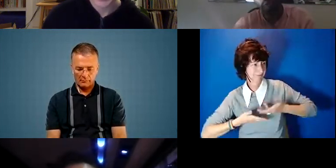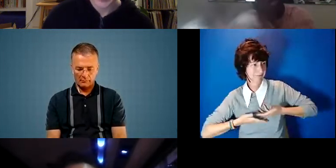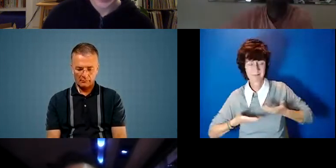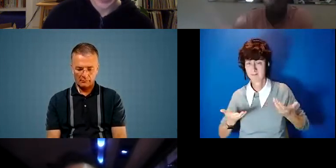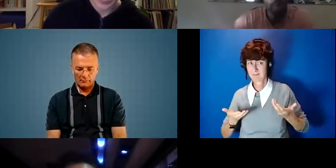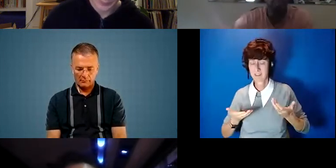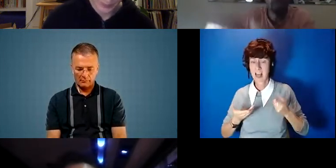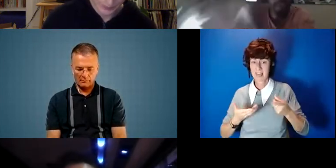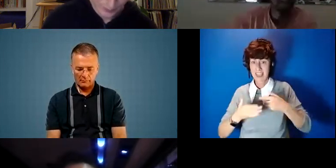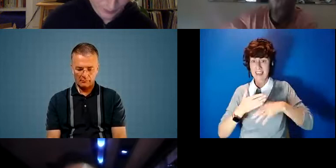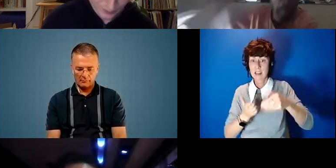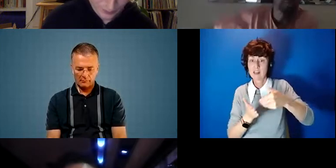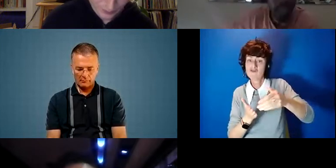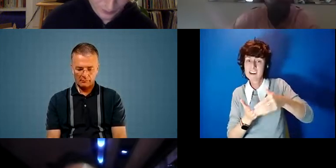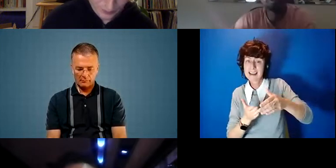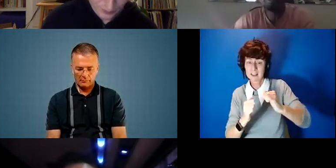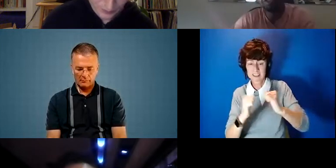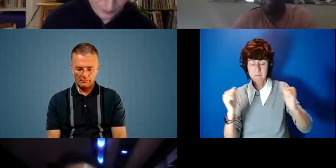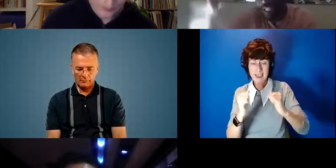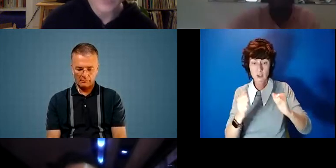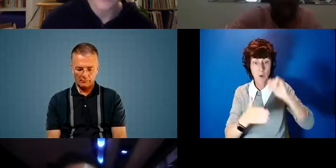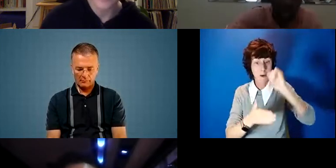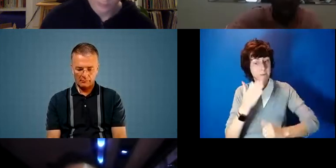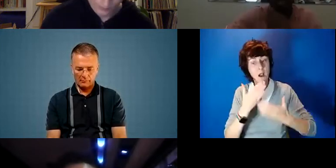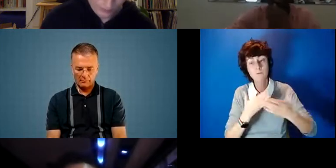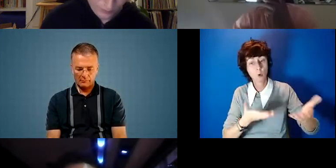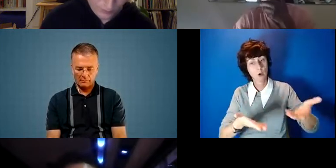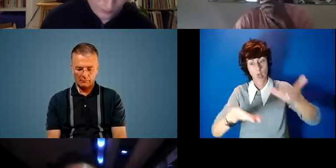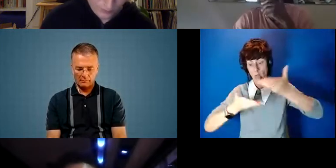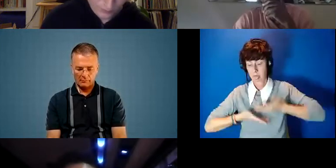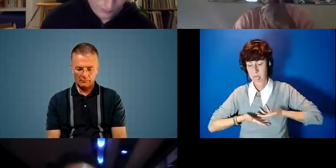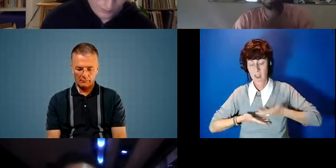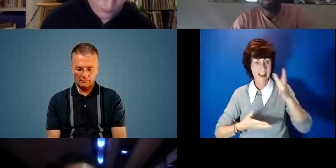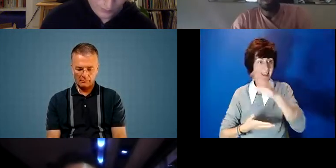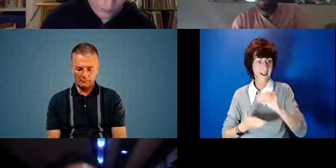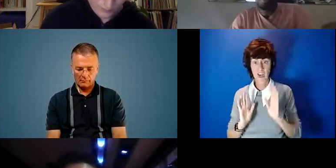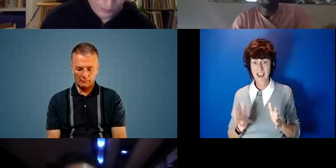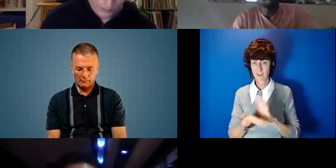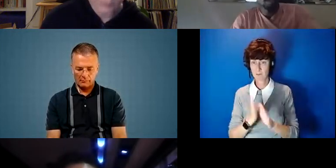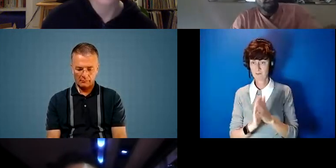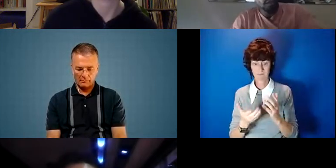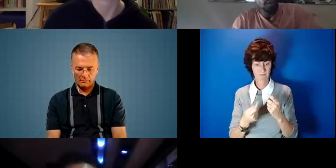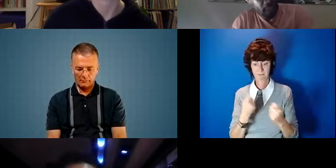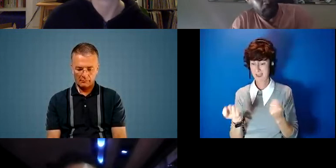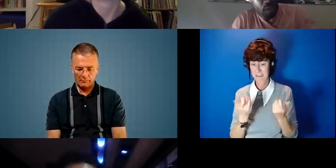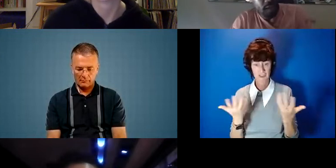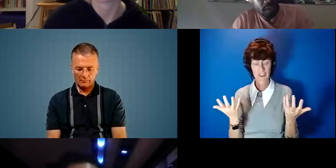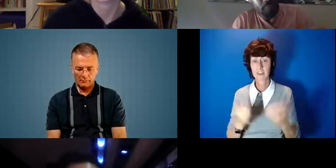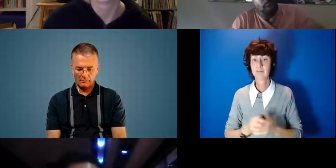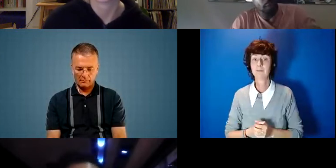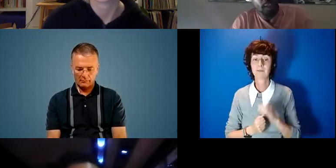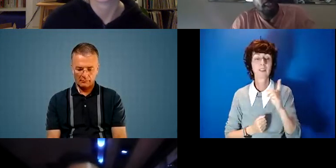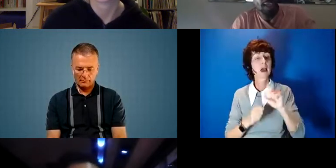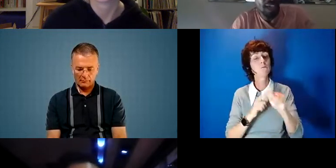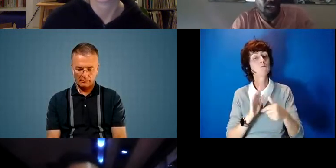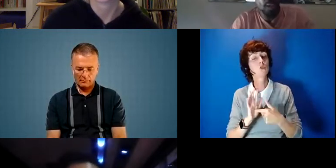more and dump more into Africa and buy more and dump more into Africa. And then Africa has to do something around that. So that project has kind of